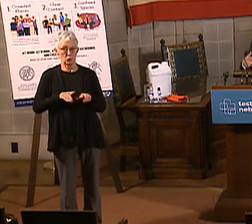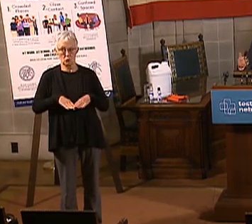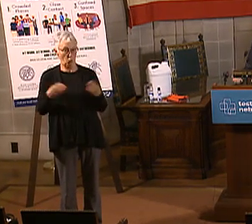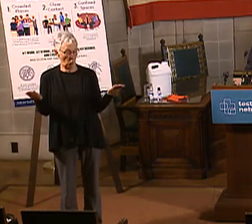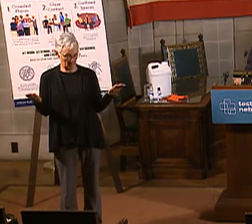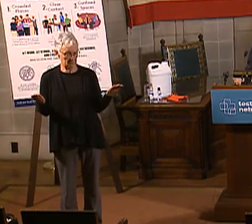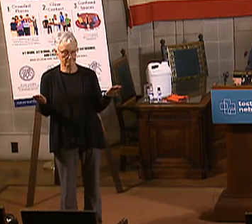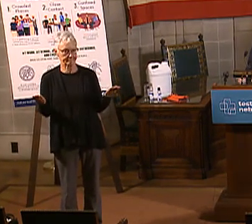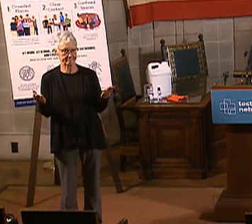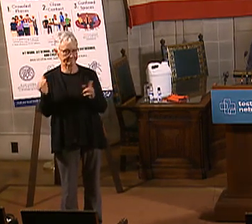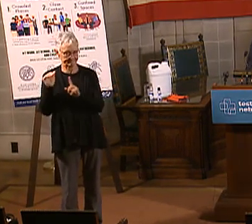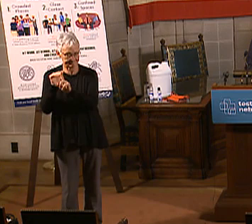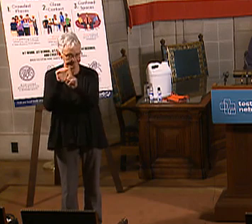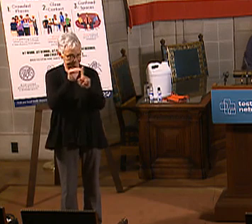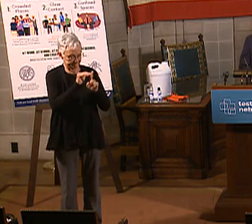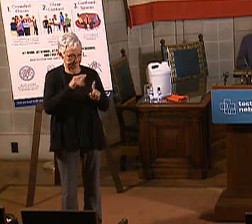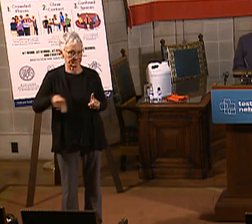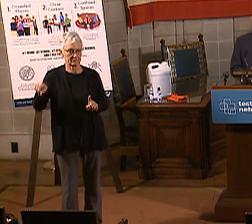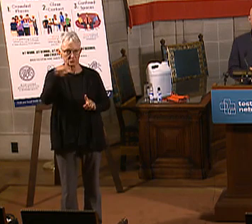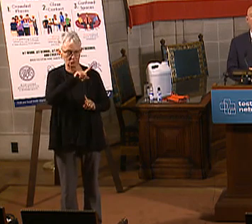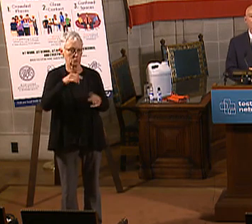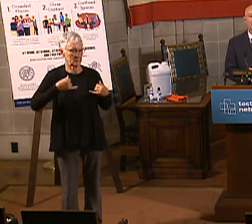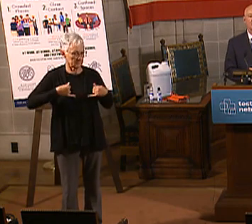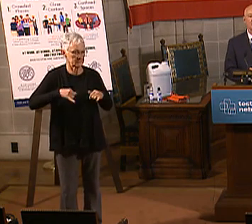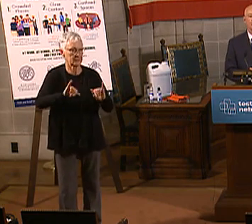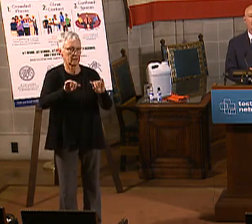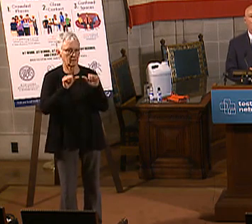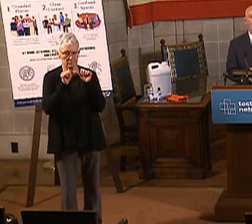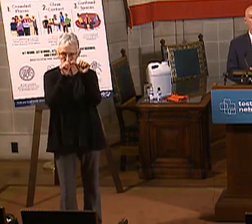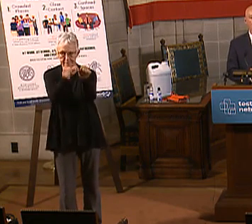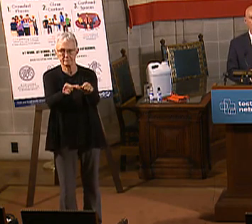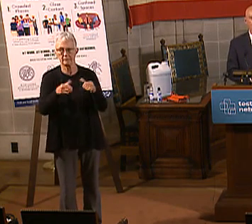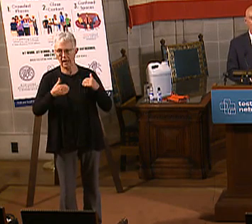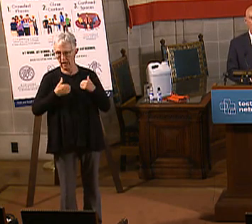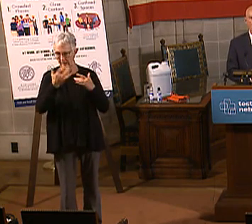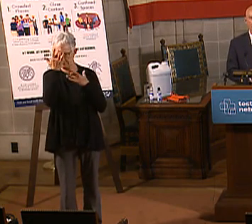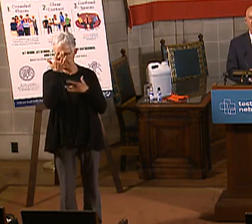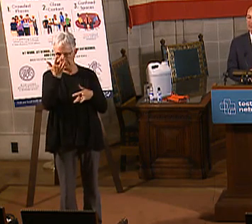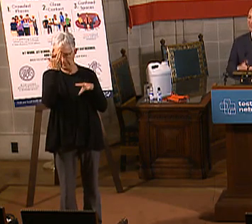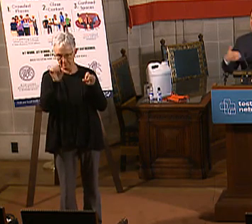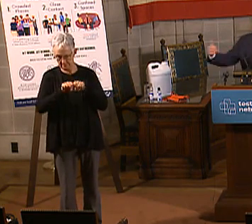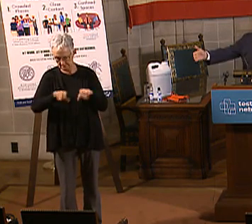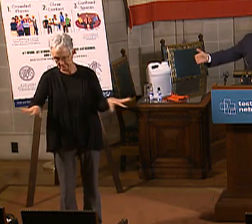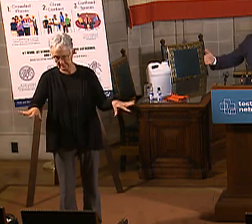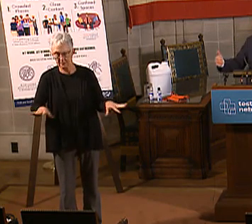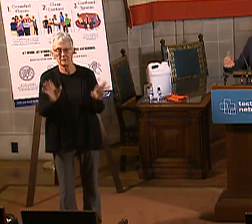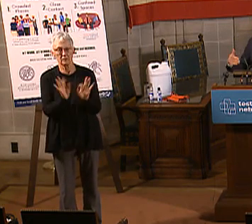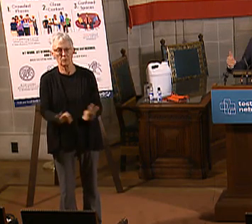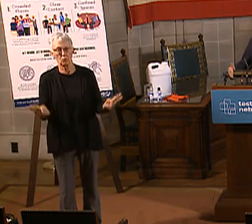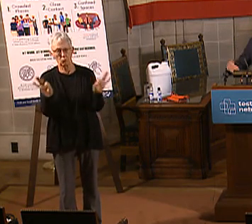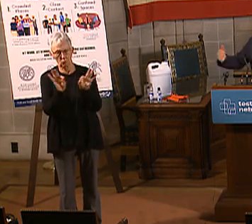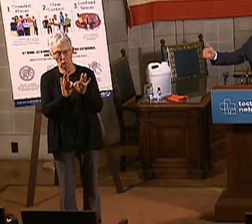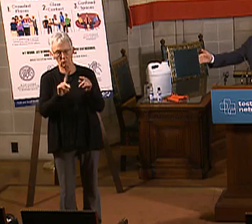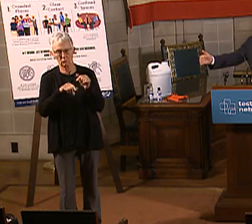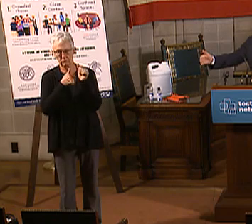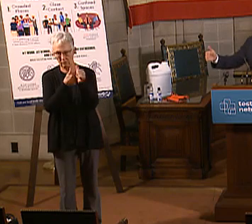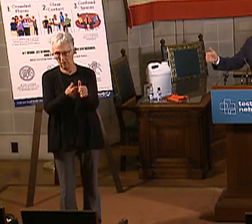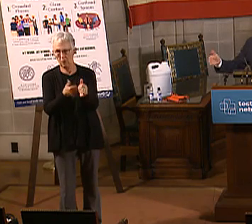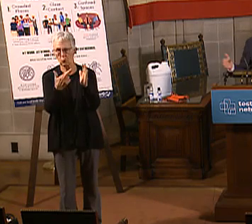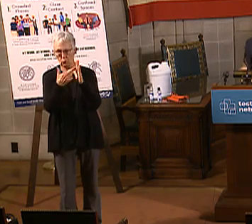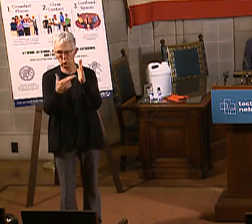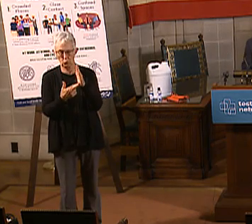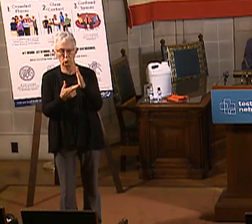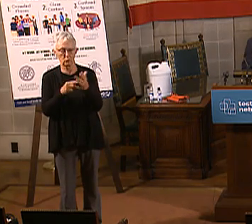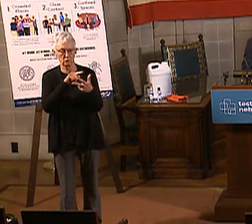we have a pandemic going on and that it's important that we continue to follow our rules with regard to keeping that six foot of distance between you and other people